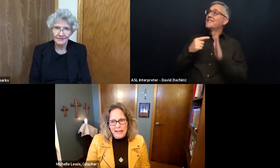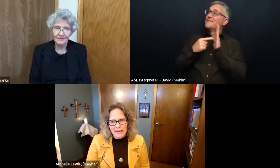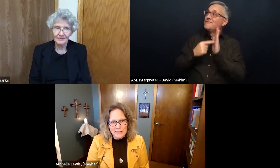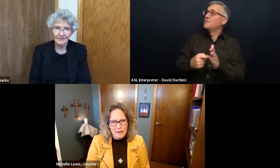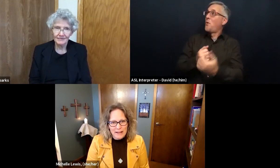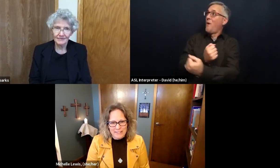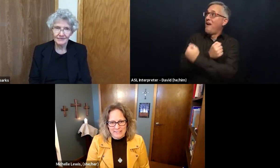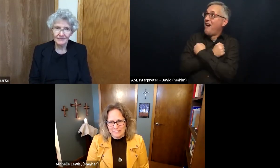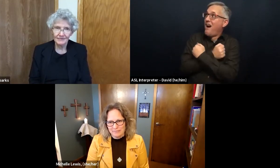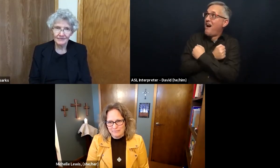can't imagine.